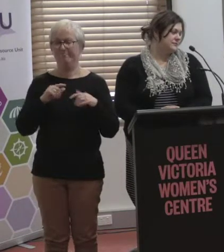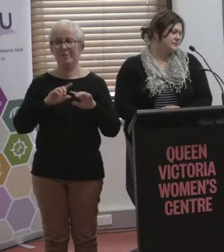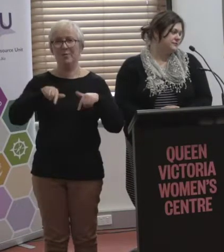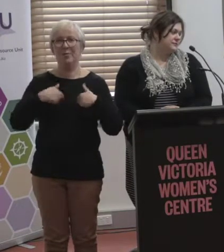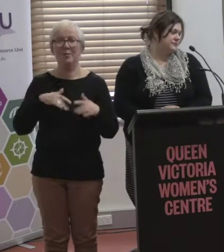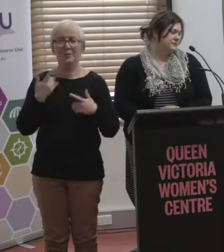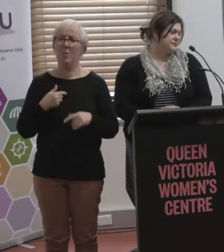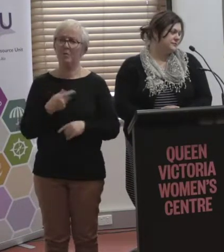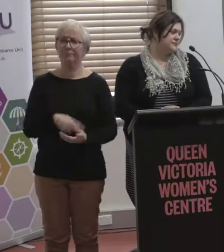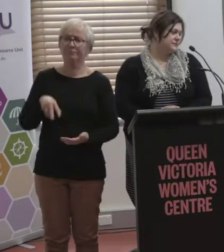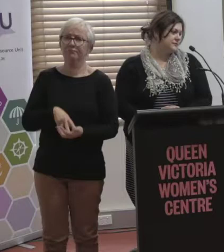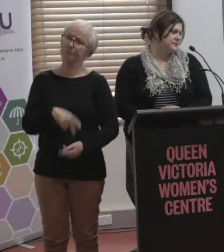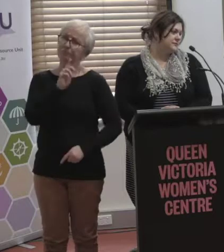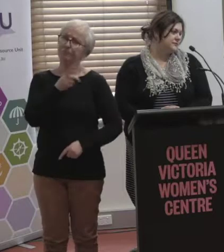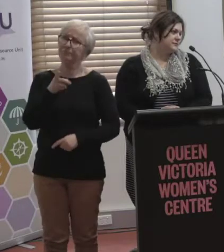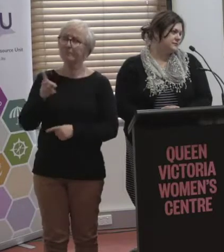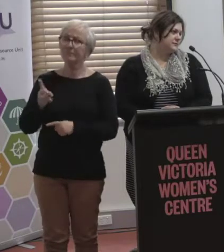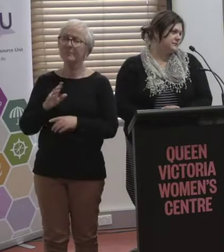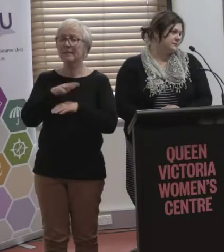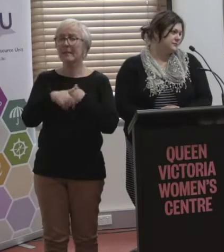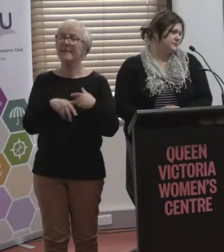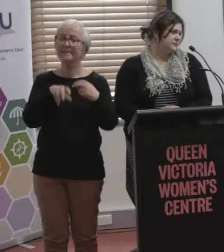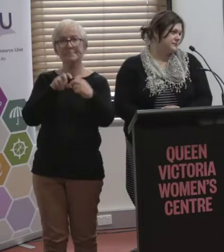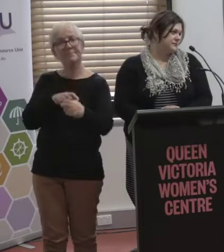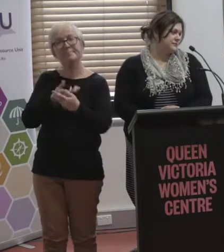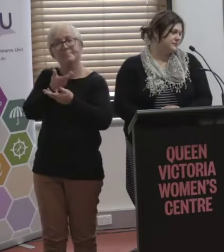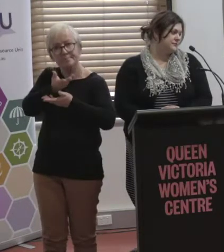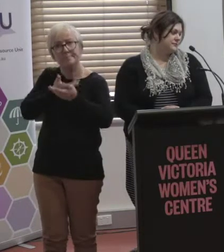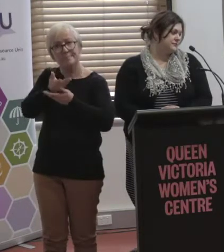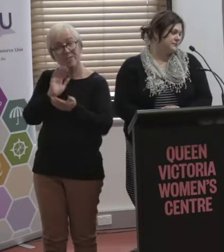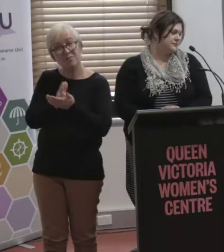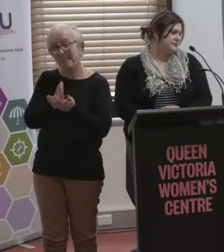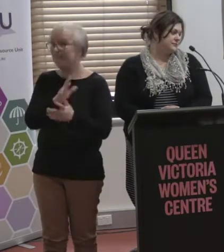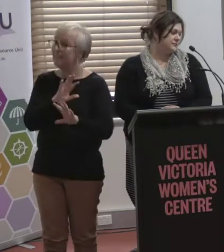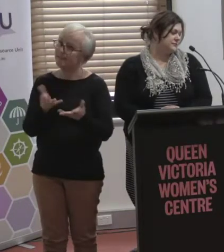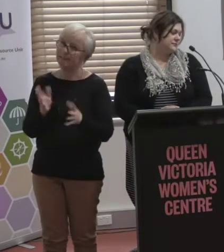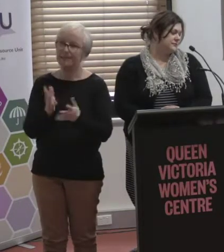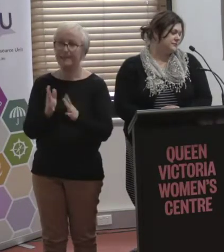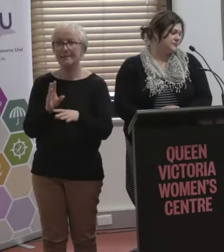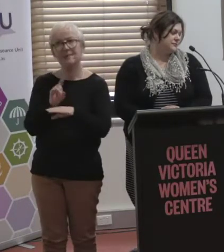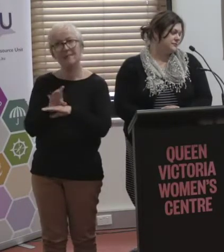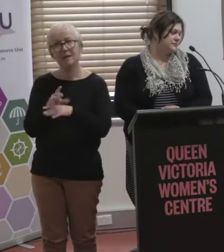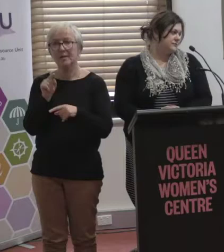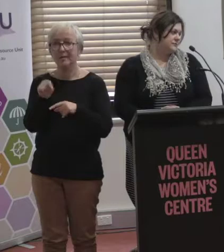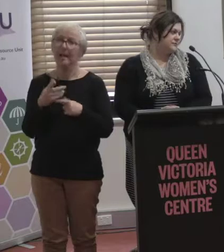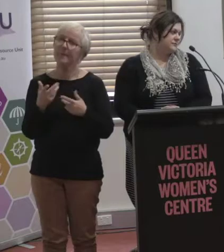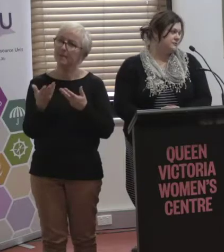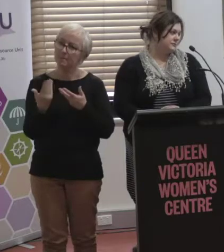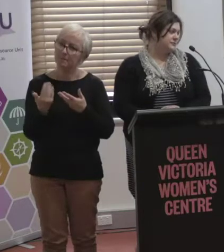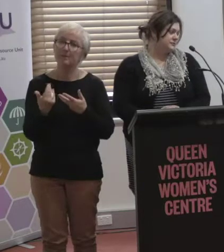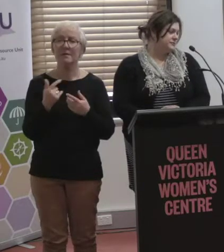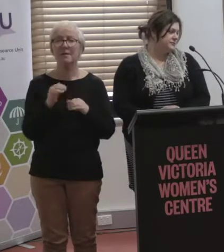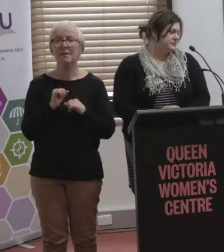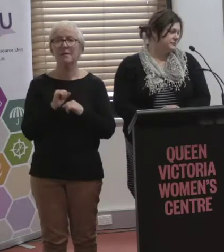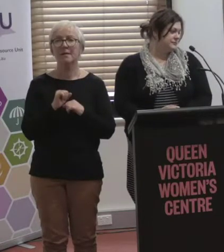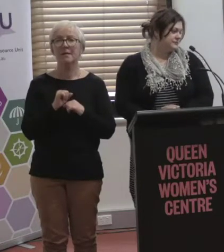with a lot of change. It's about counselling and counselling the person and saying, yeah, really, this is not on. And that's their job to do, not